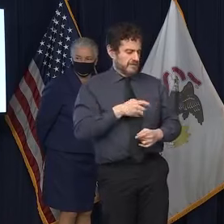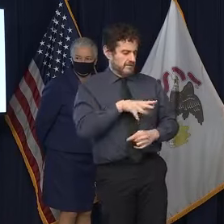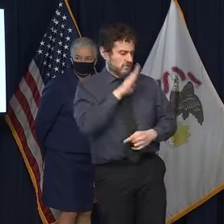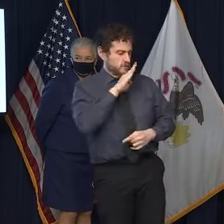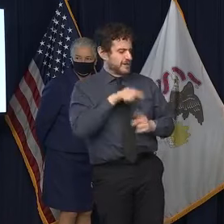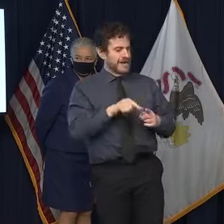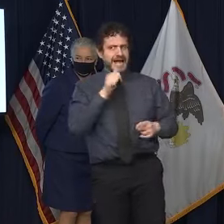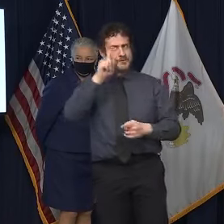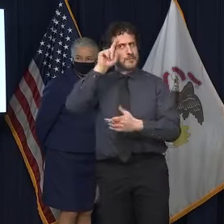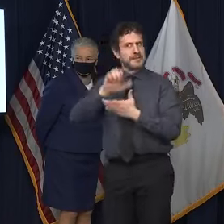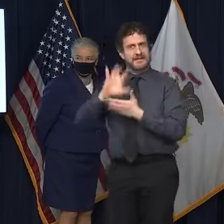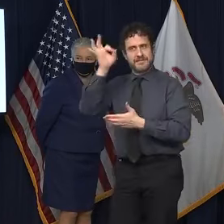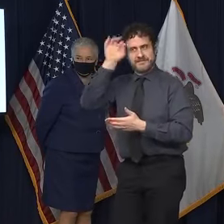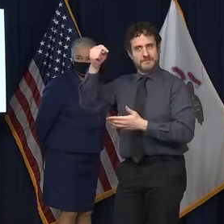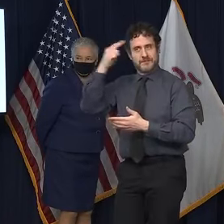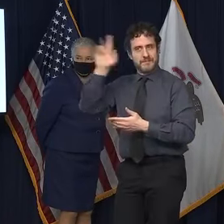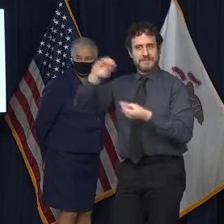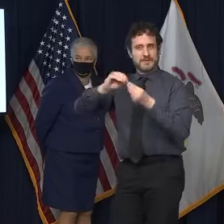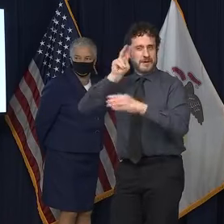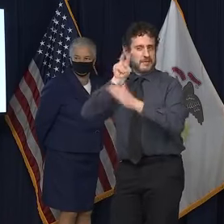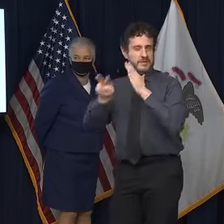believe projections from the federal government anymore.